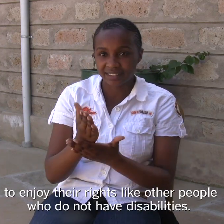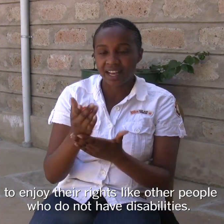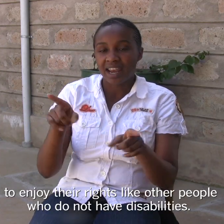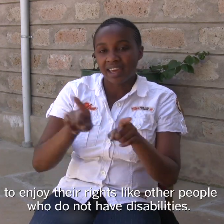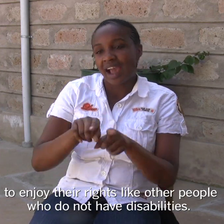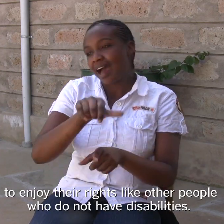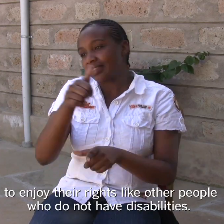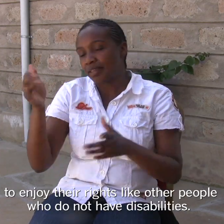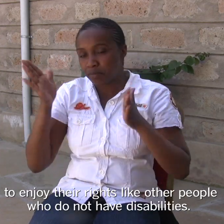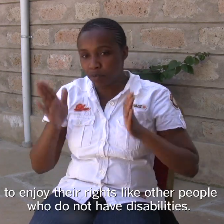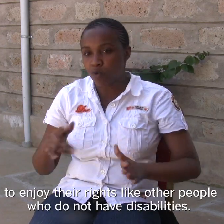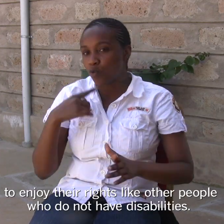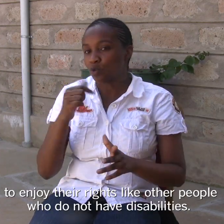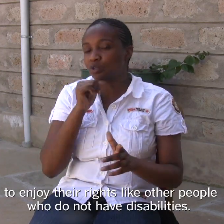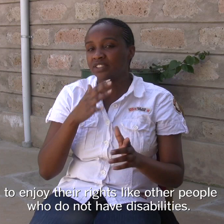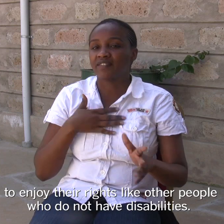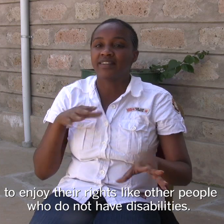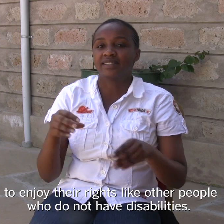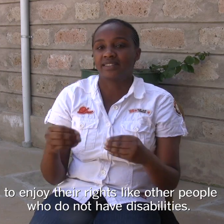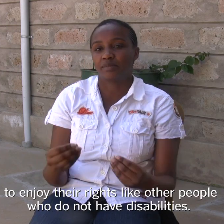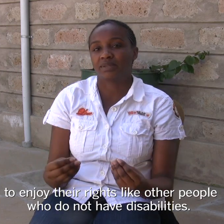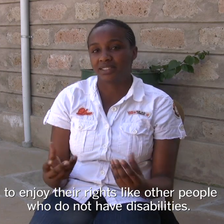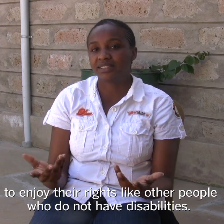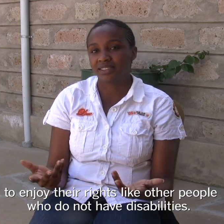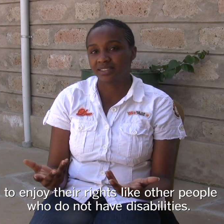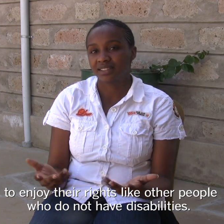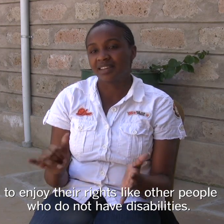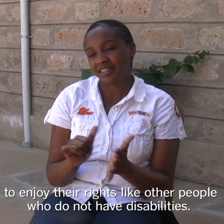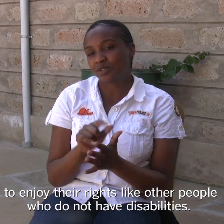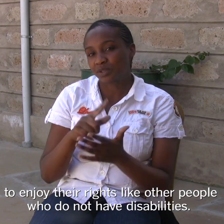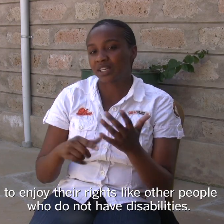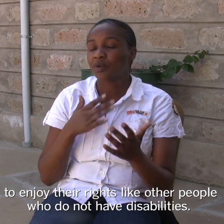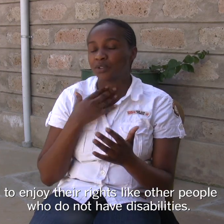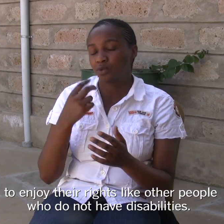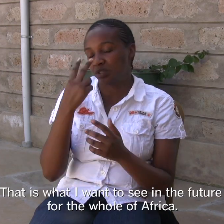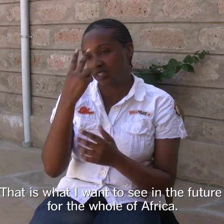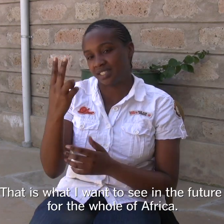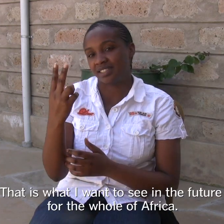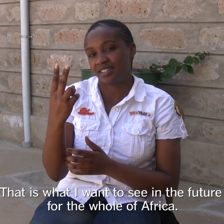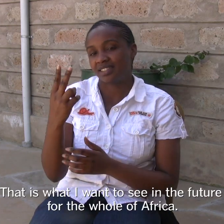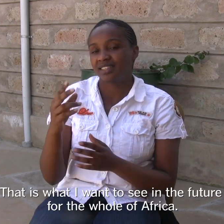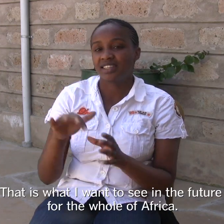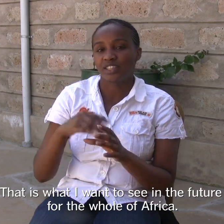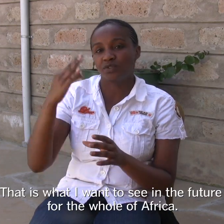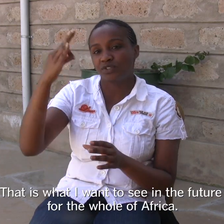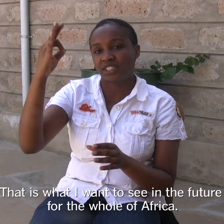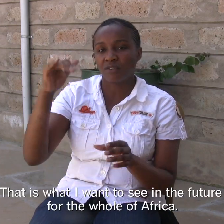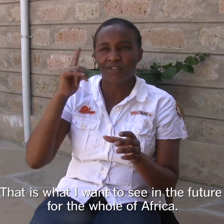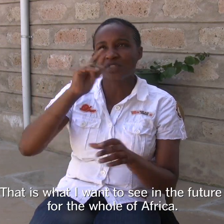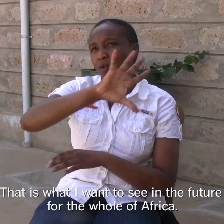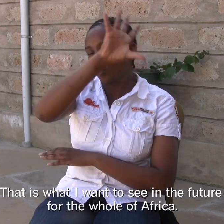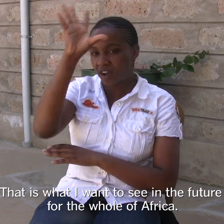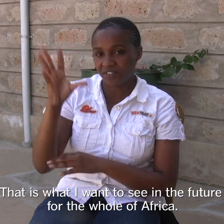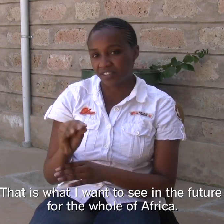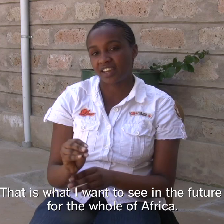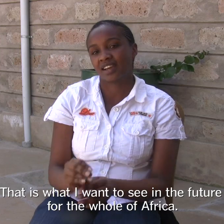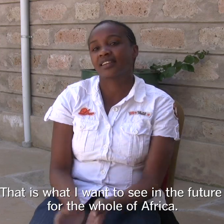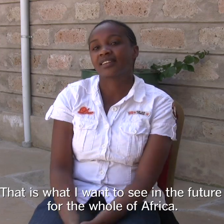their rights like other people who do not have disabilities. That is what I want to see in the future for the whole of